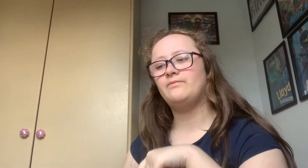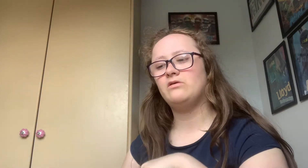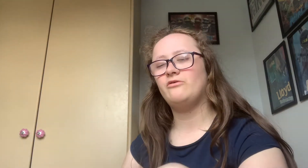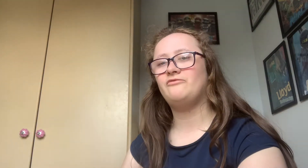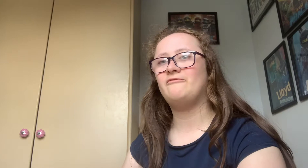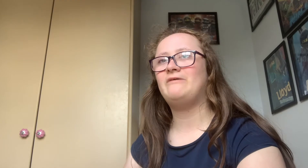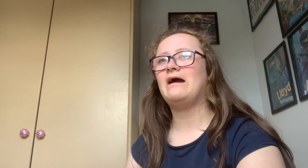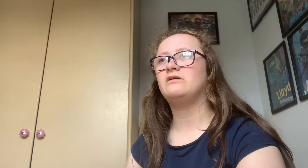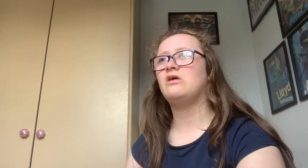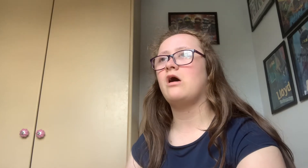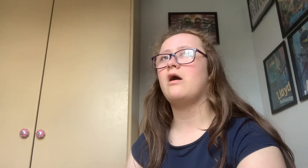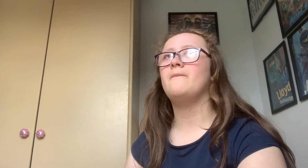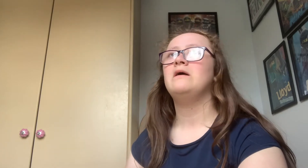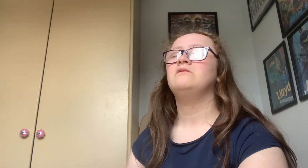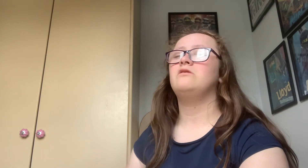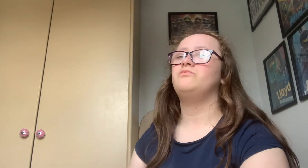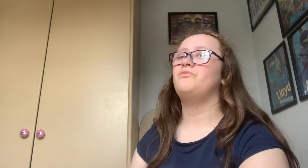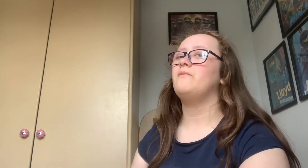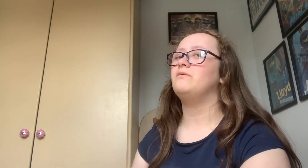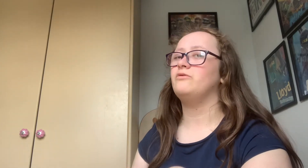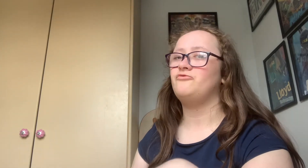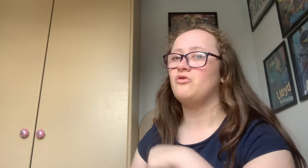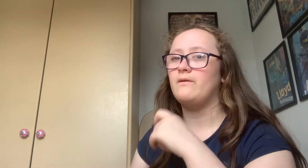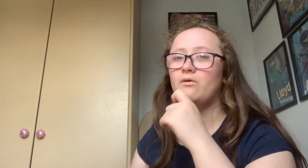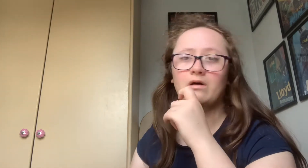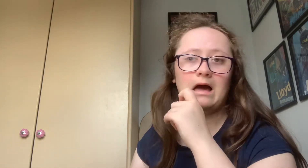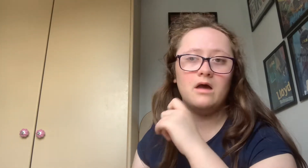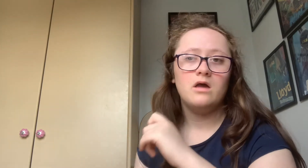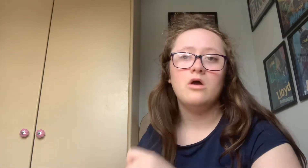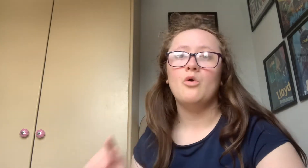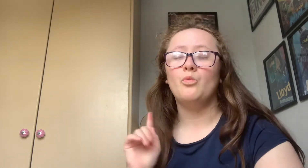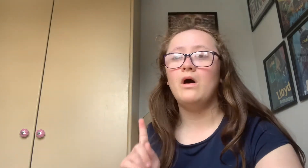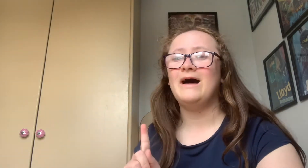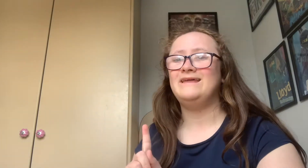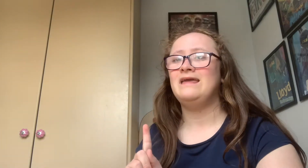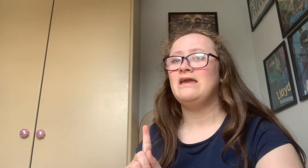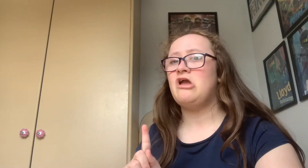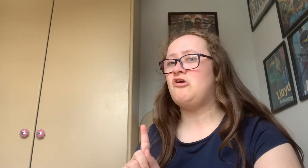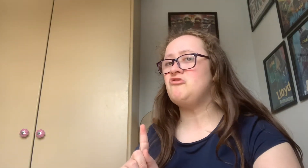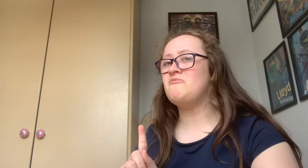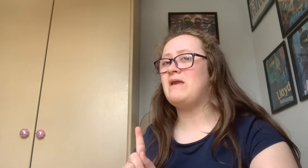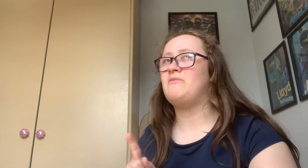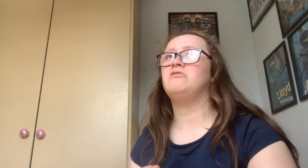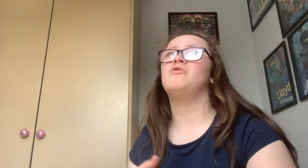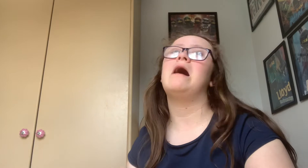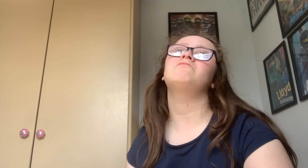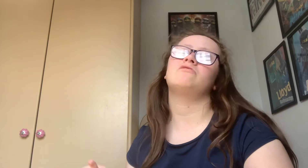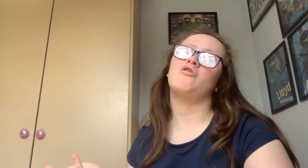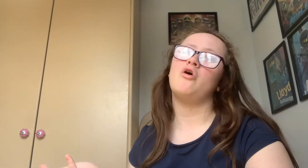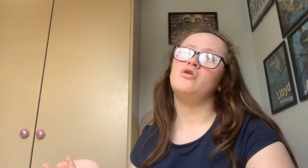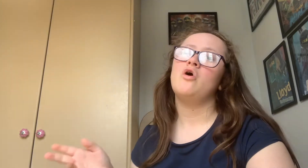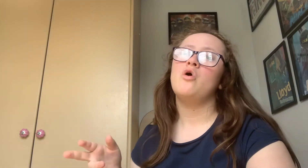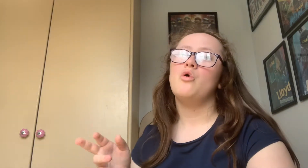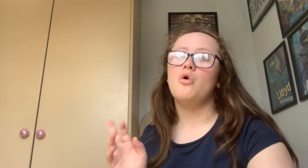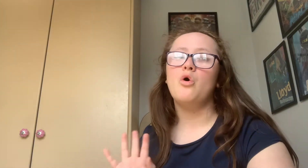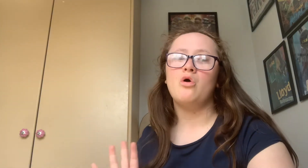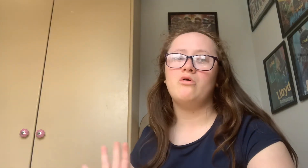because of the fact that um this problems of Toca Boca Why it could to be because your houses are gone or could